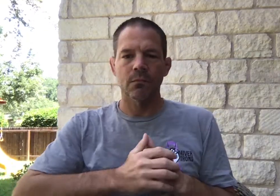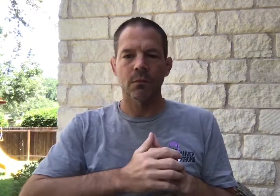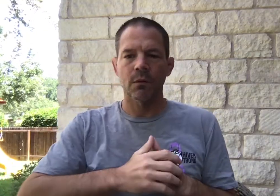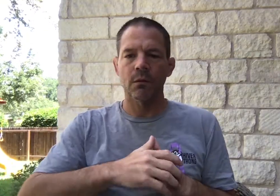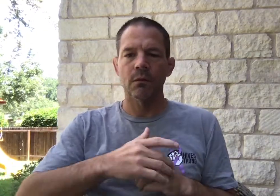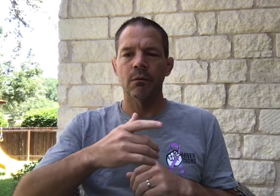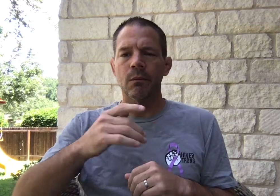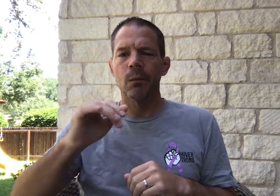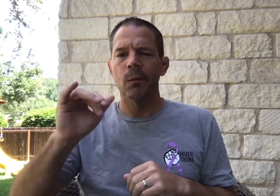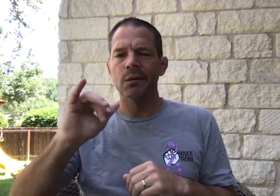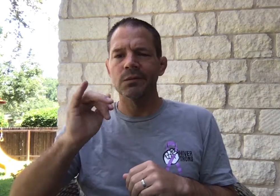responsibility.